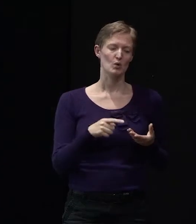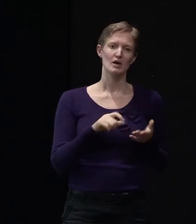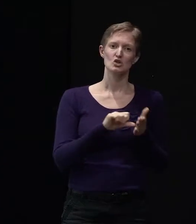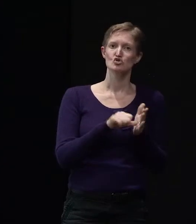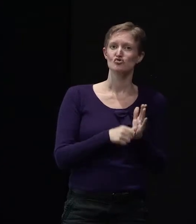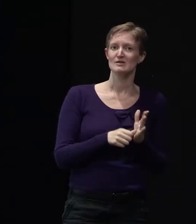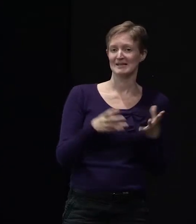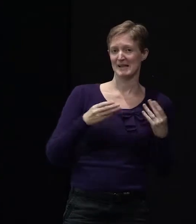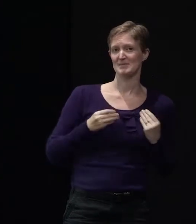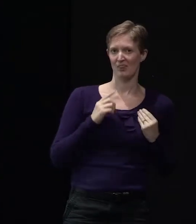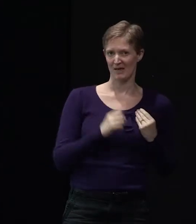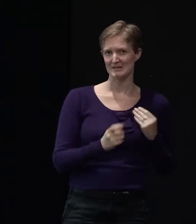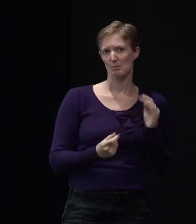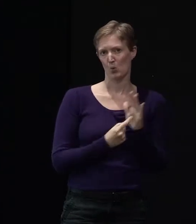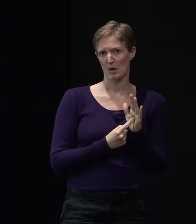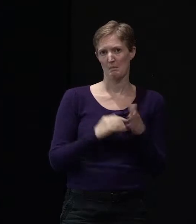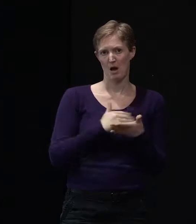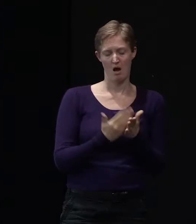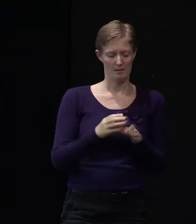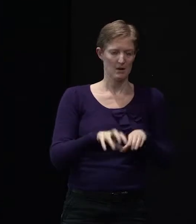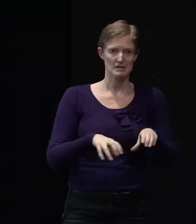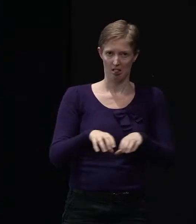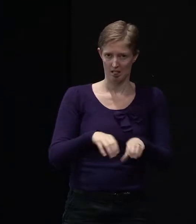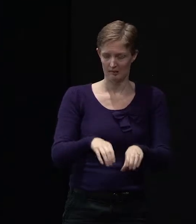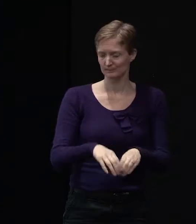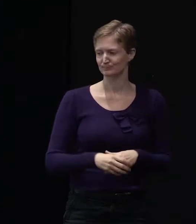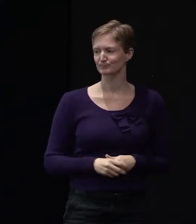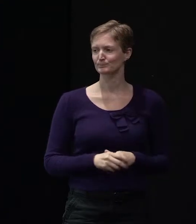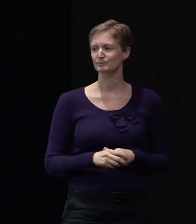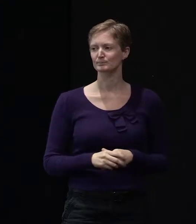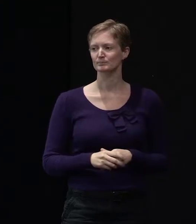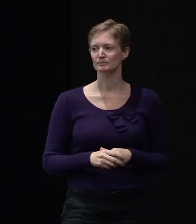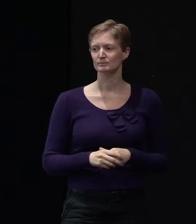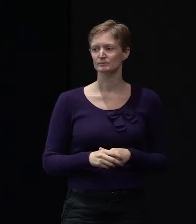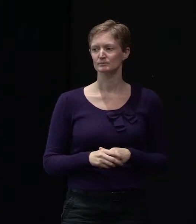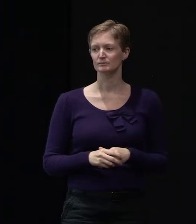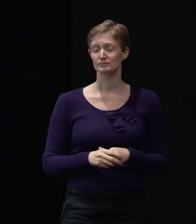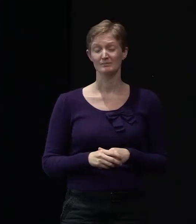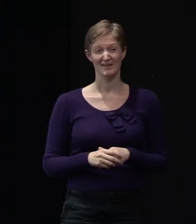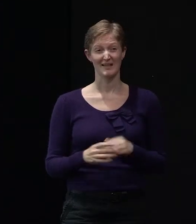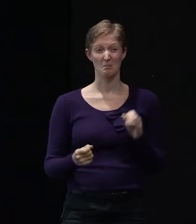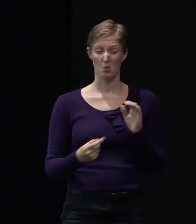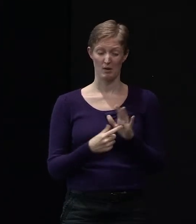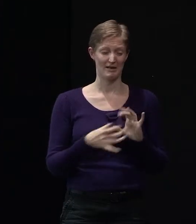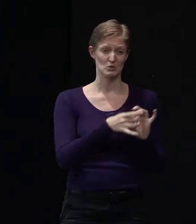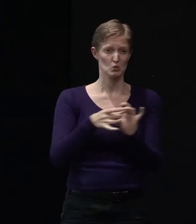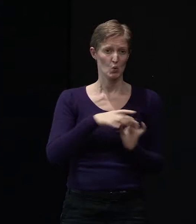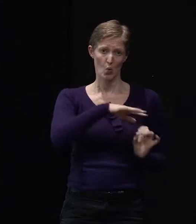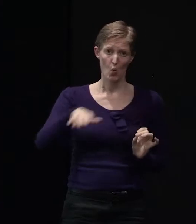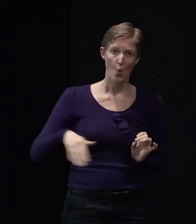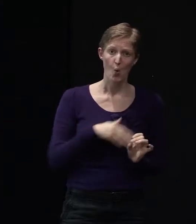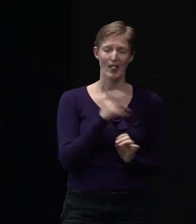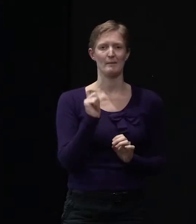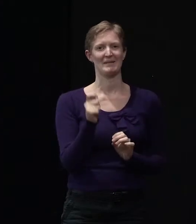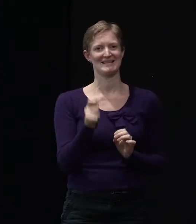have to put together to make it all work. And then overarching all of that, of course, is the Building Act and the Building